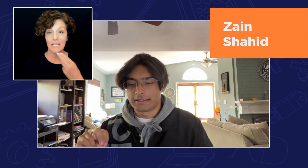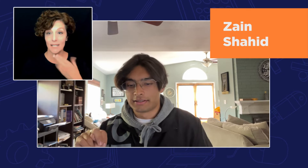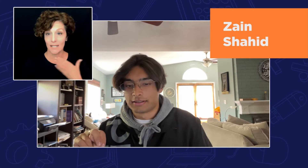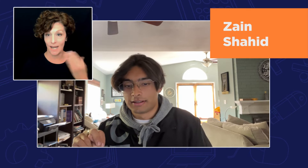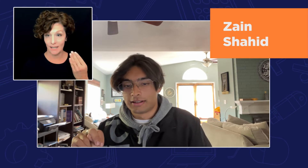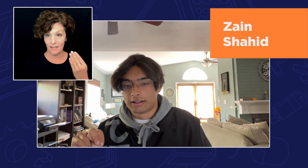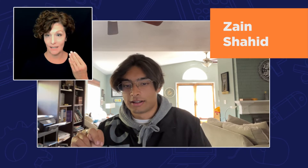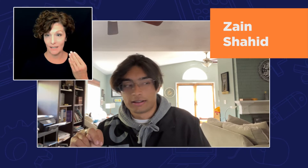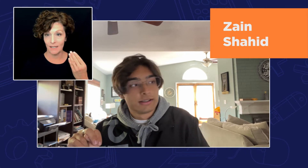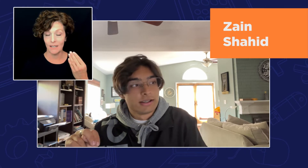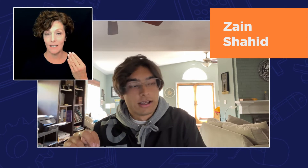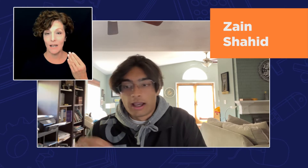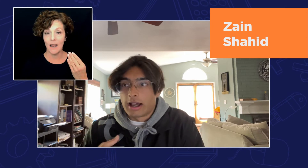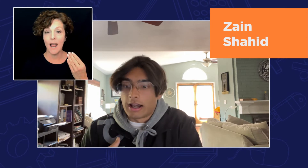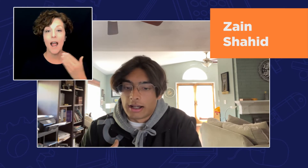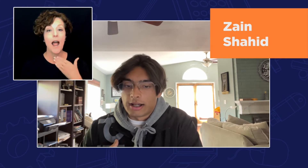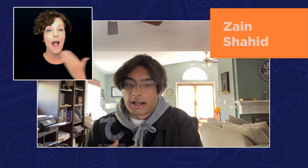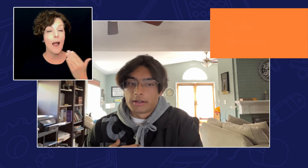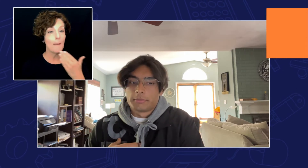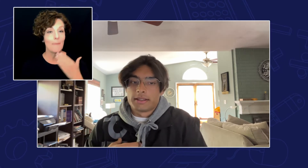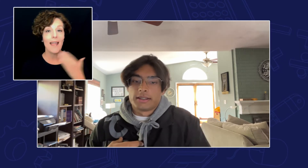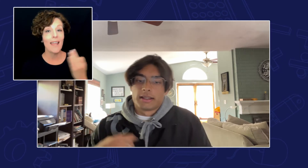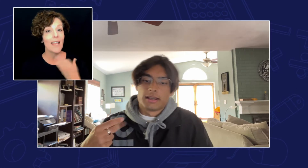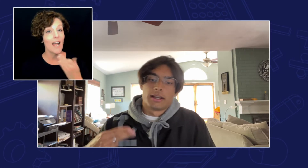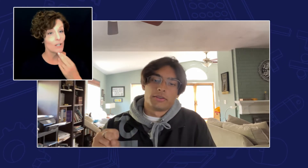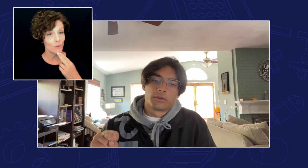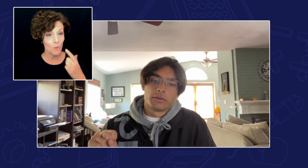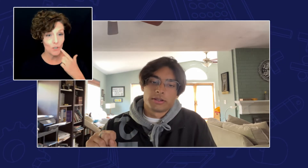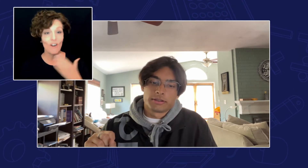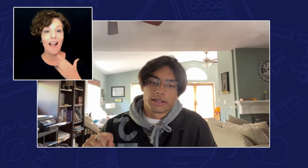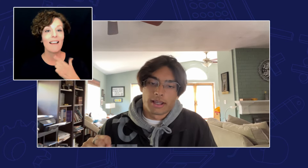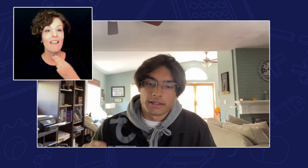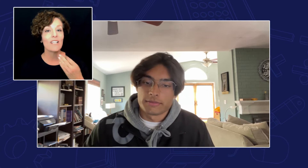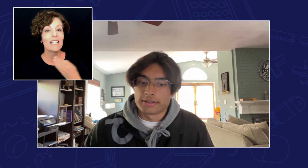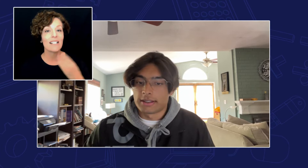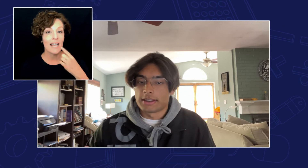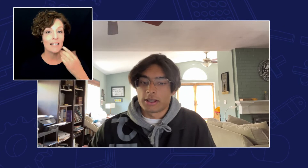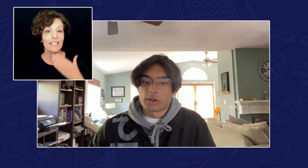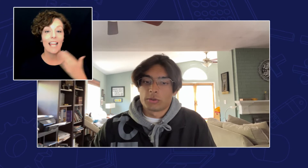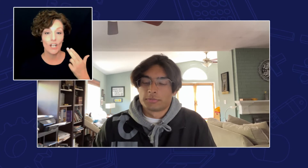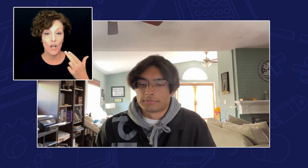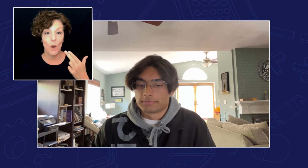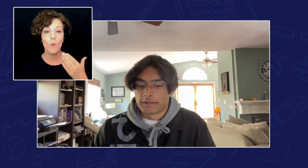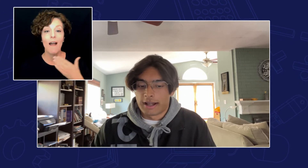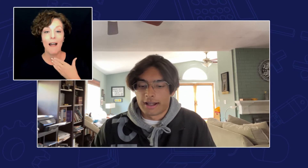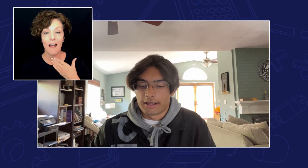I'm a high schooler I live in San Diego I